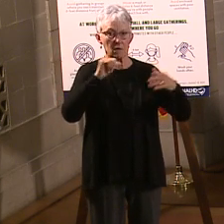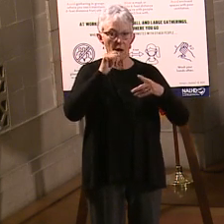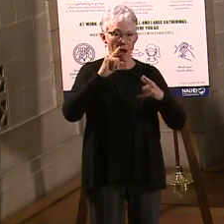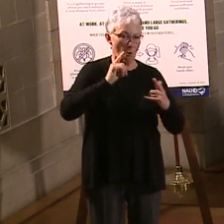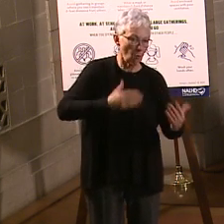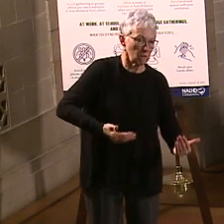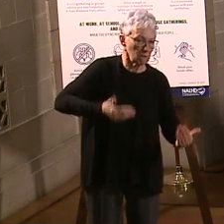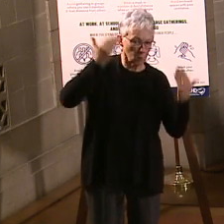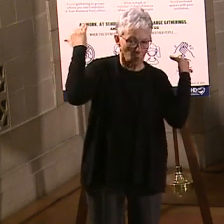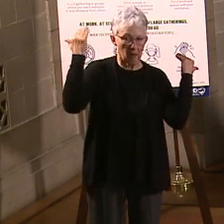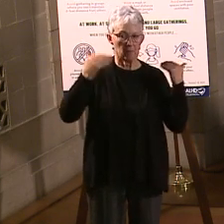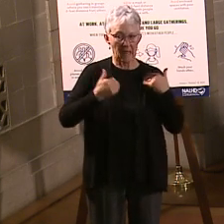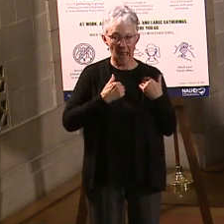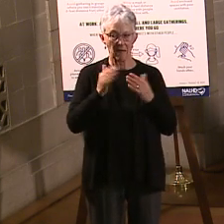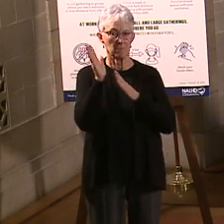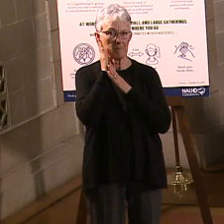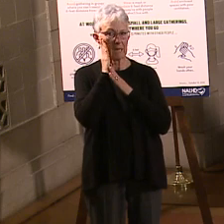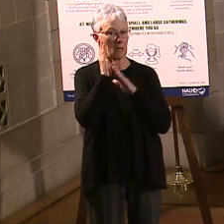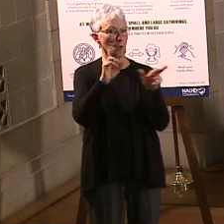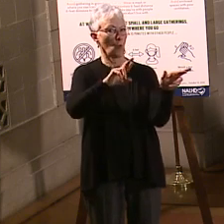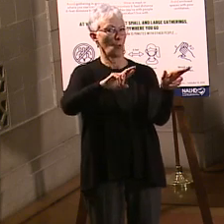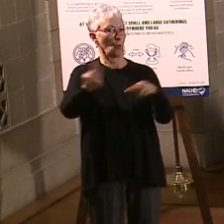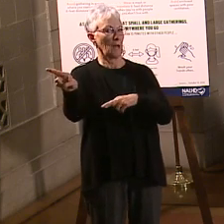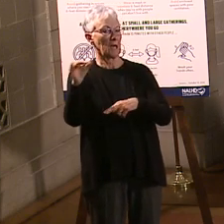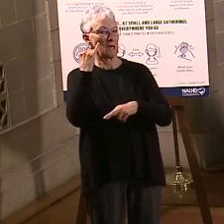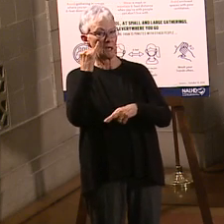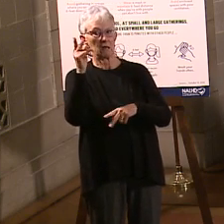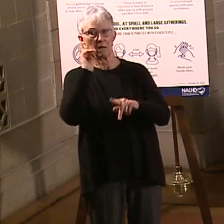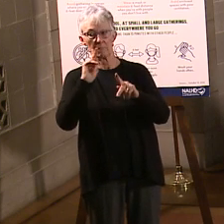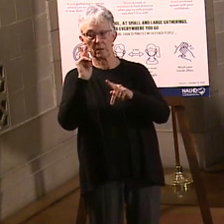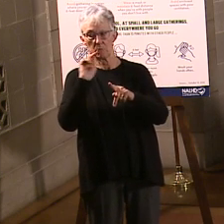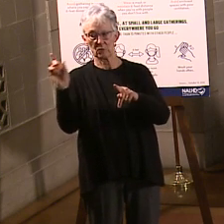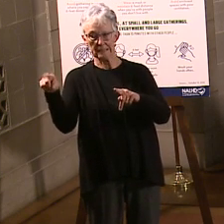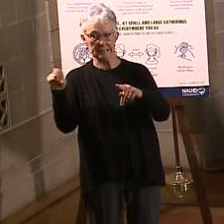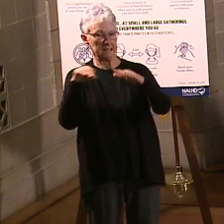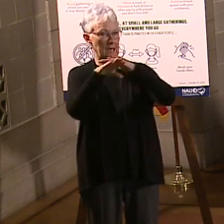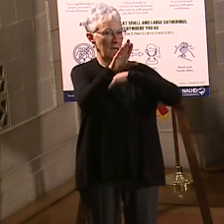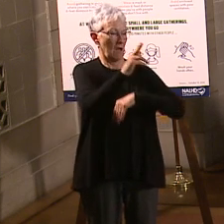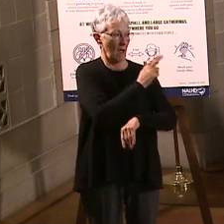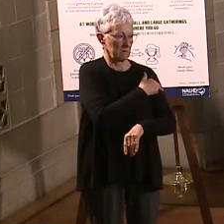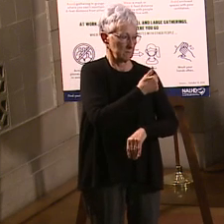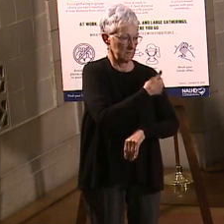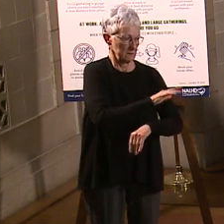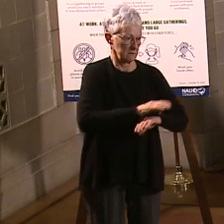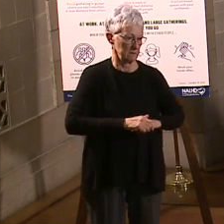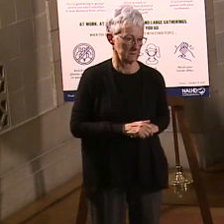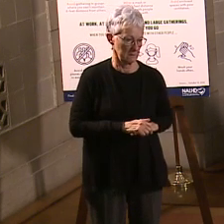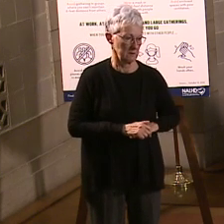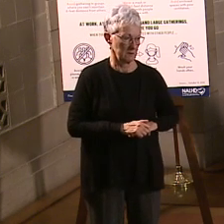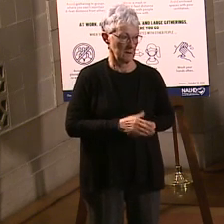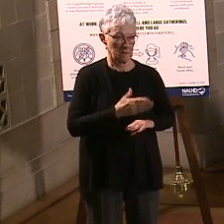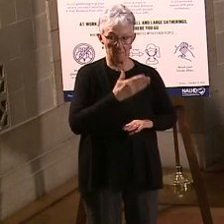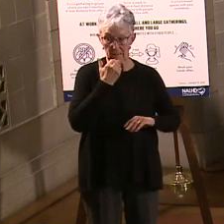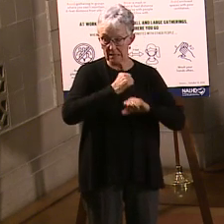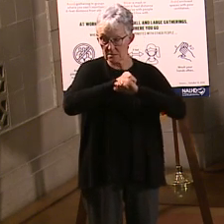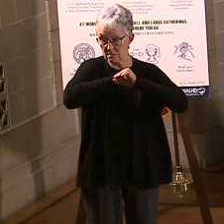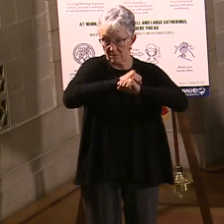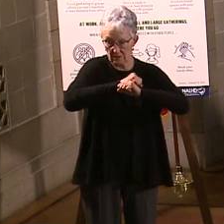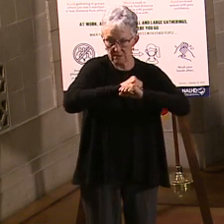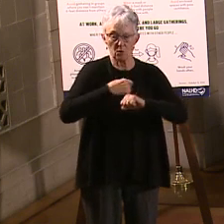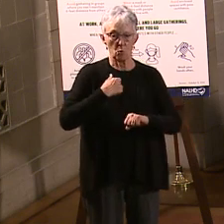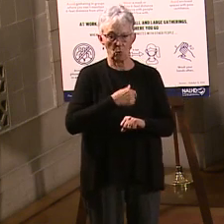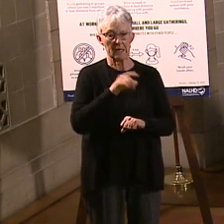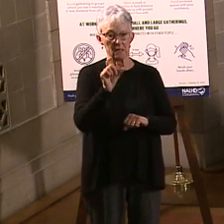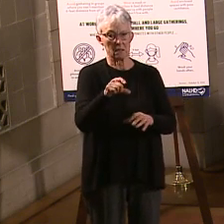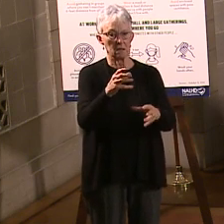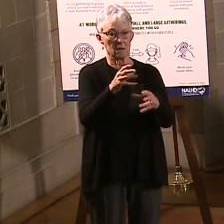start spreading across our country and the world. The best defense we got is get people vaccinated. So let's slow it down so